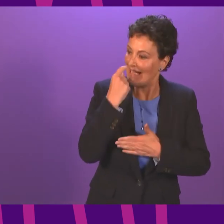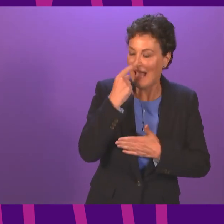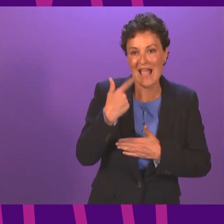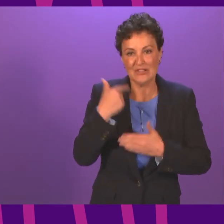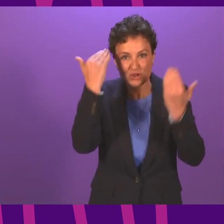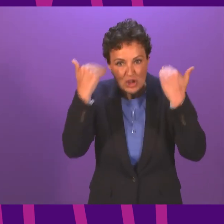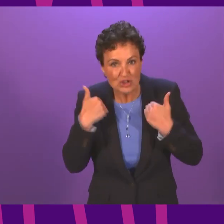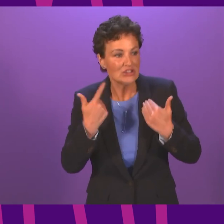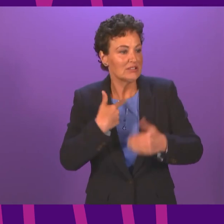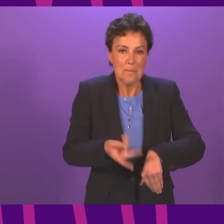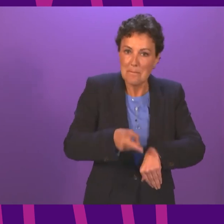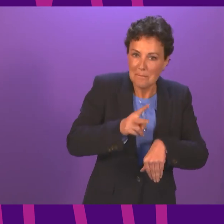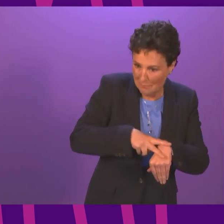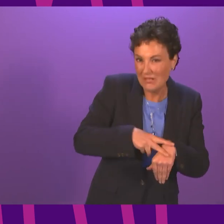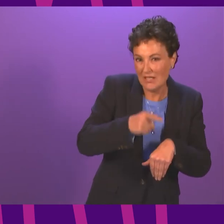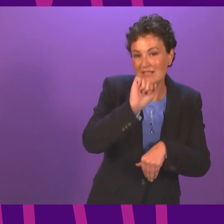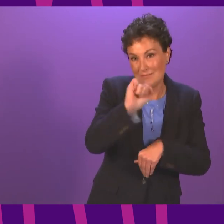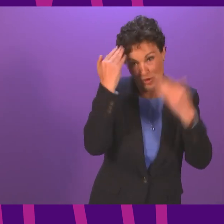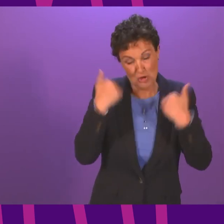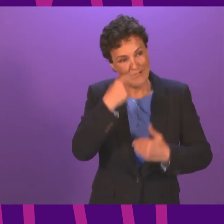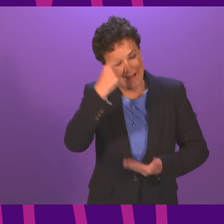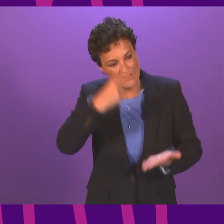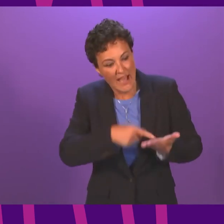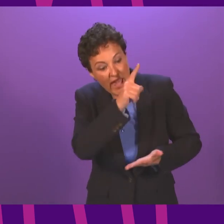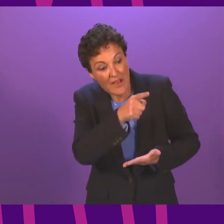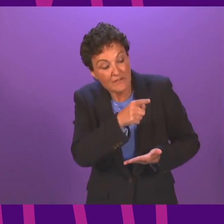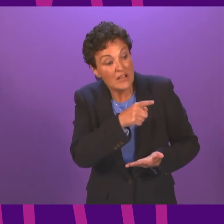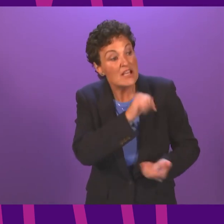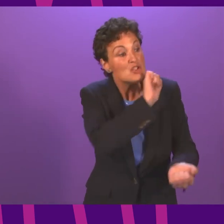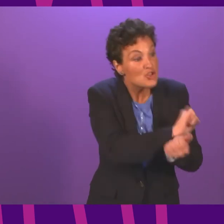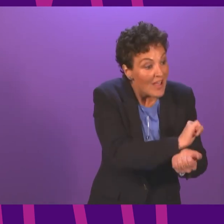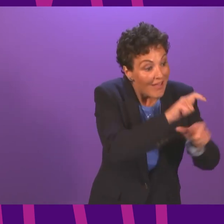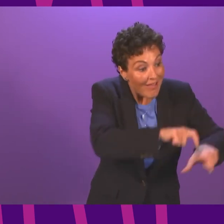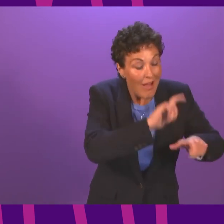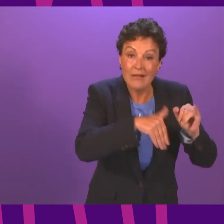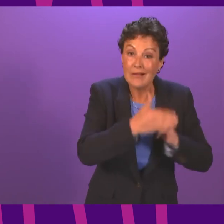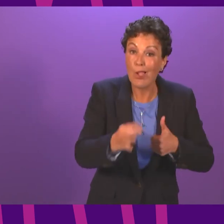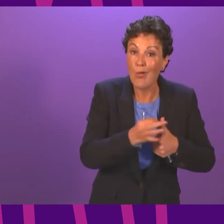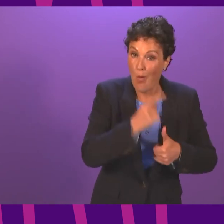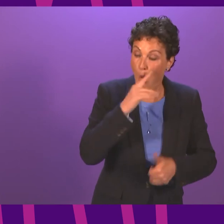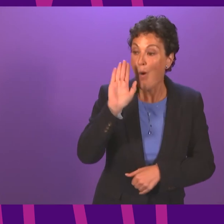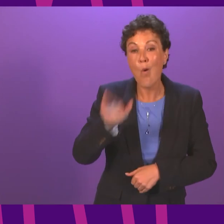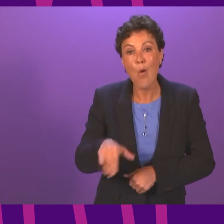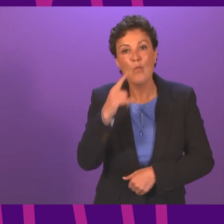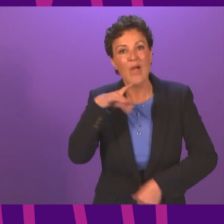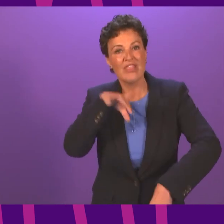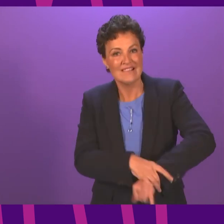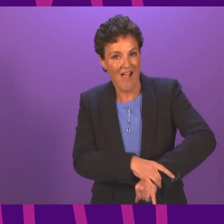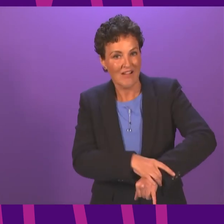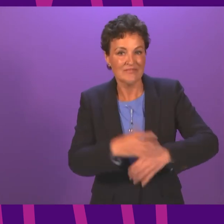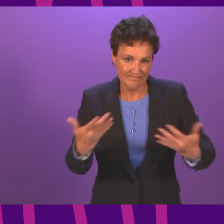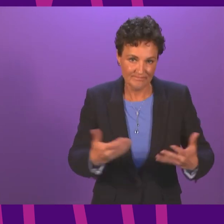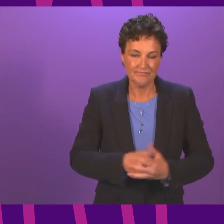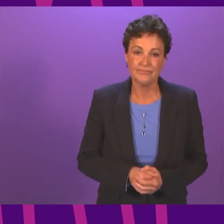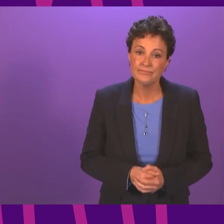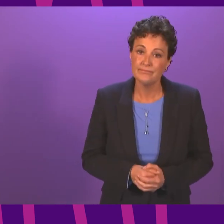utilise when considering bail and remand we also plan to explore how the overarching legal framework within which decisions